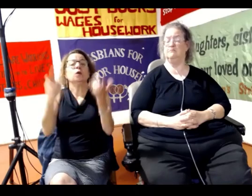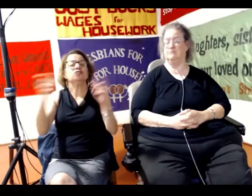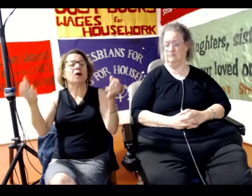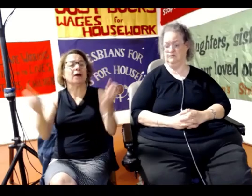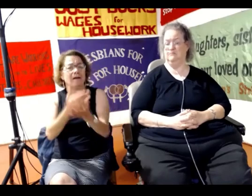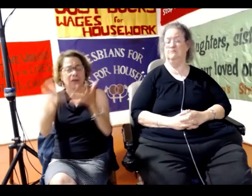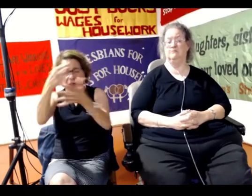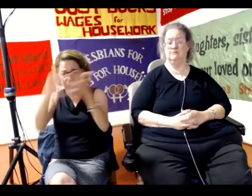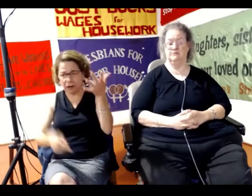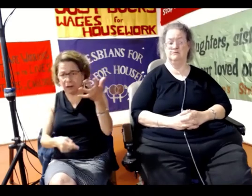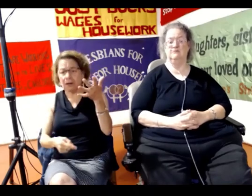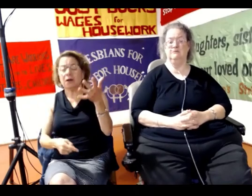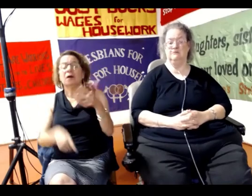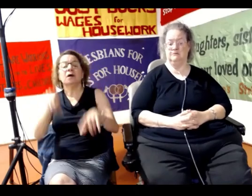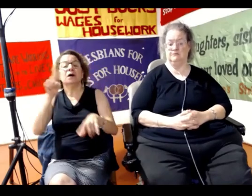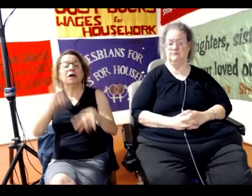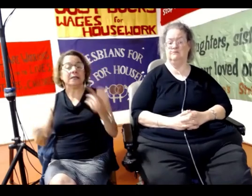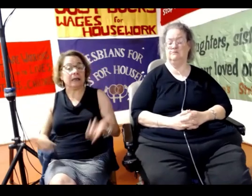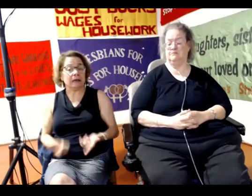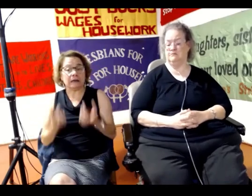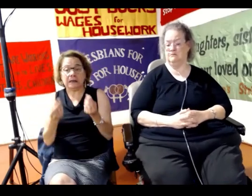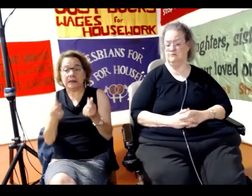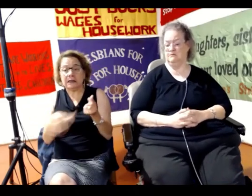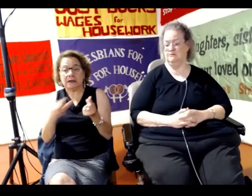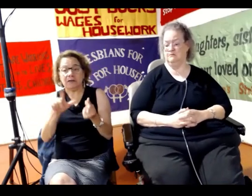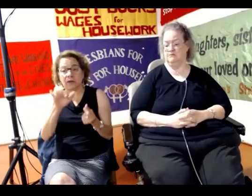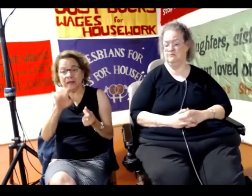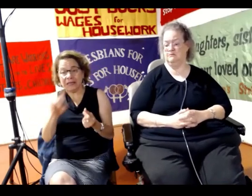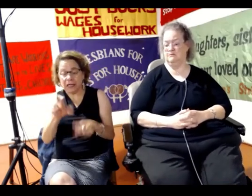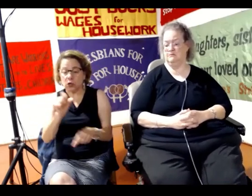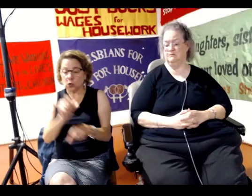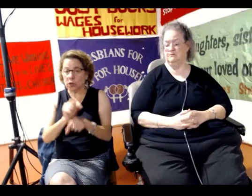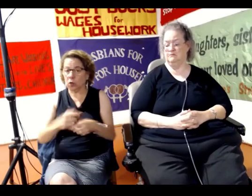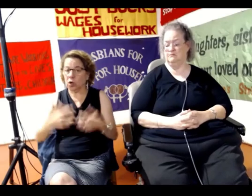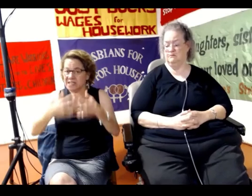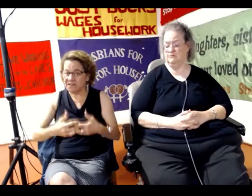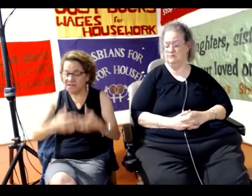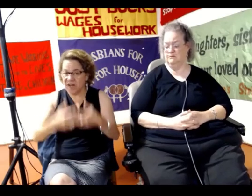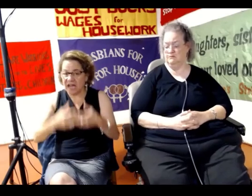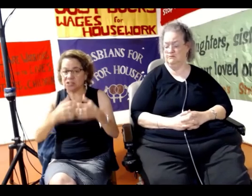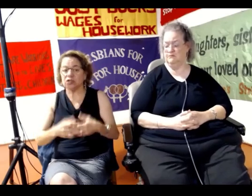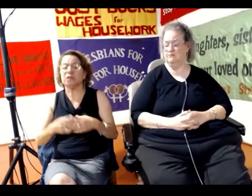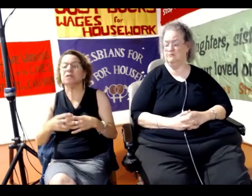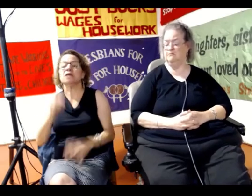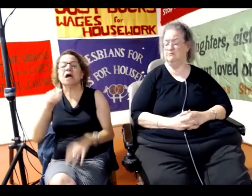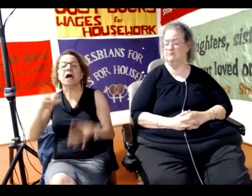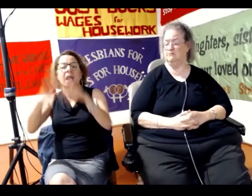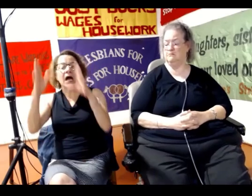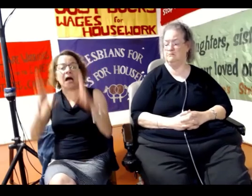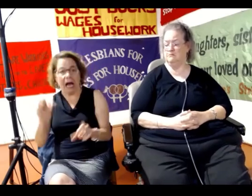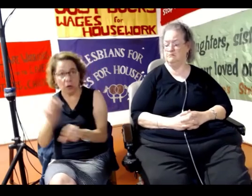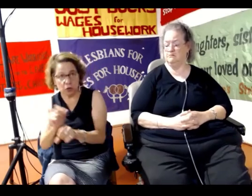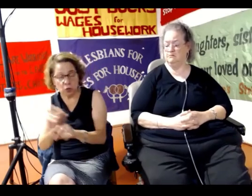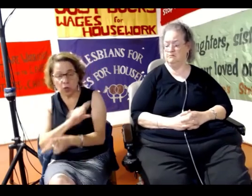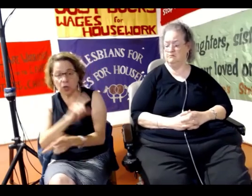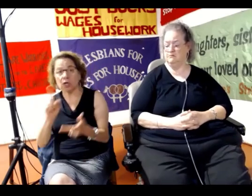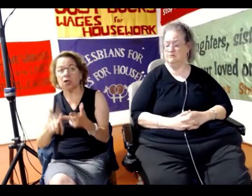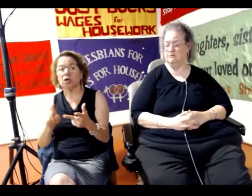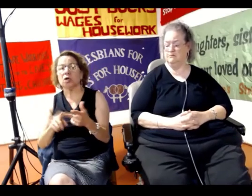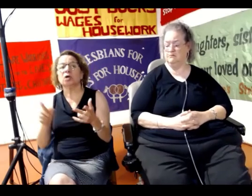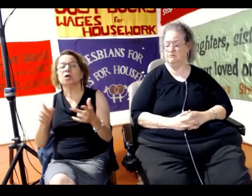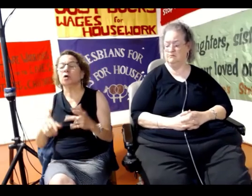that can't make a living on the land. We've worked in factories. We've done domestic work. We're women fleeing